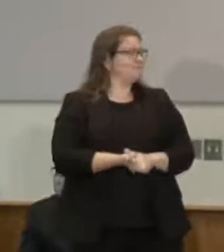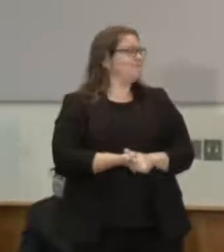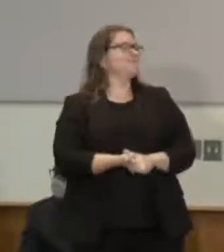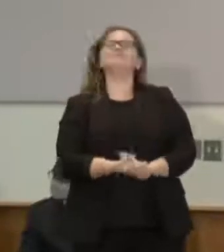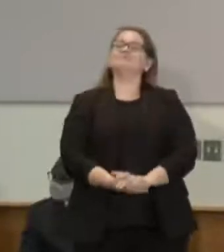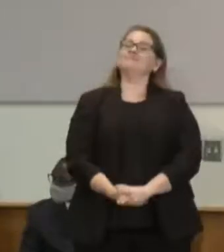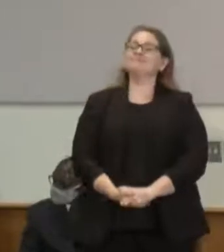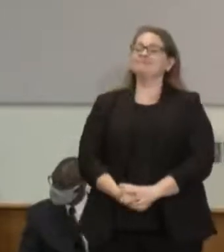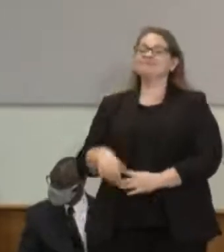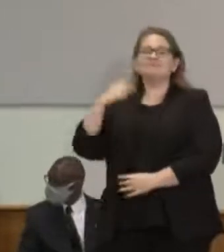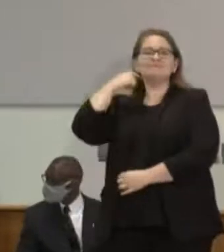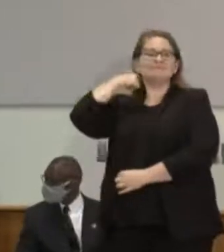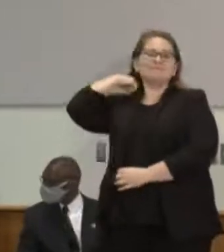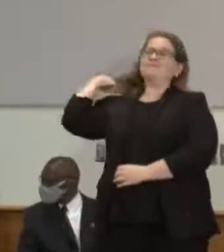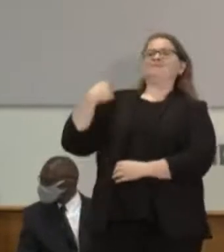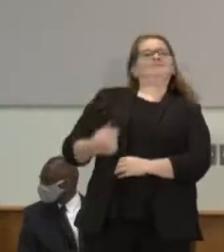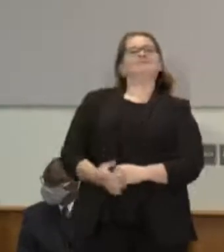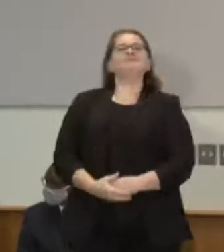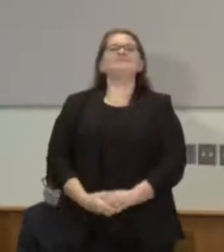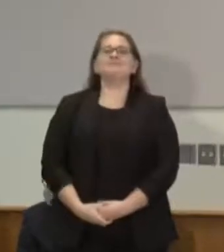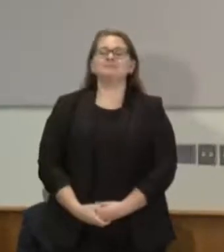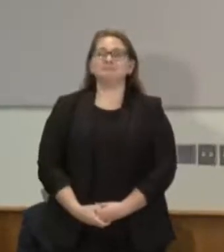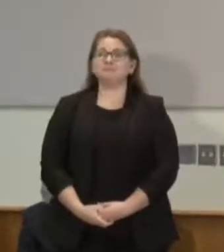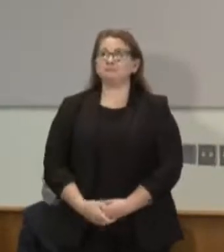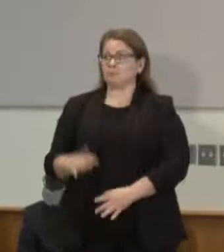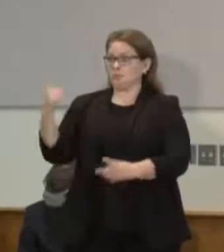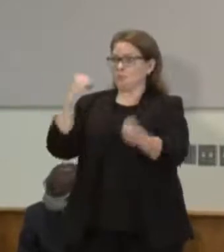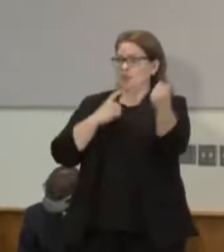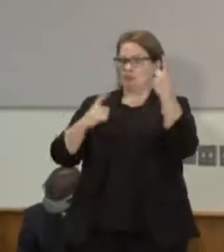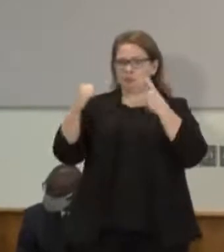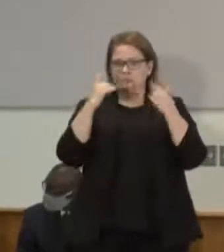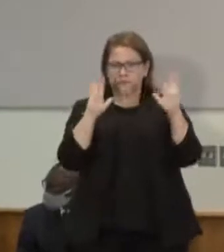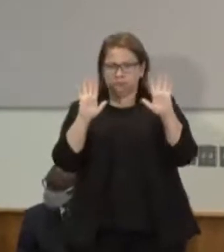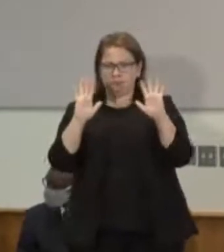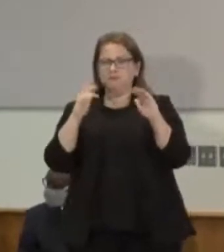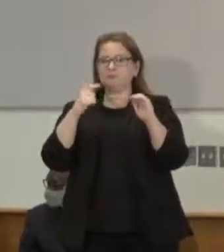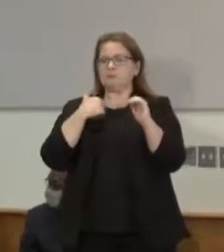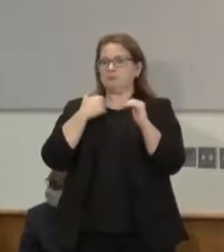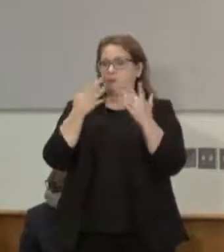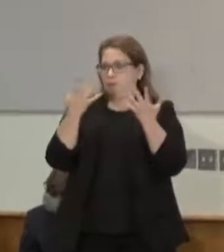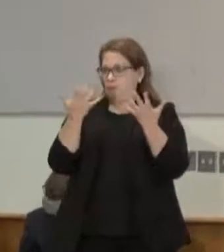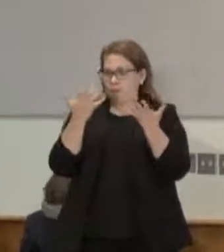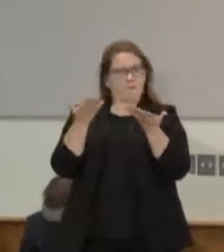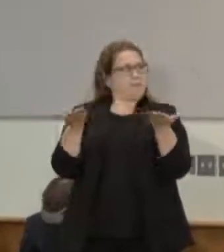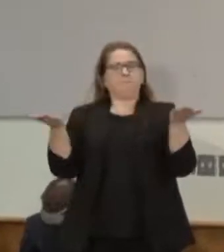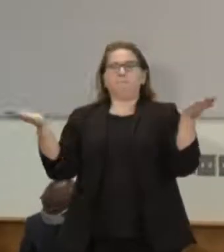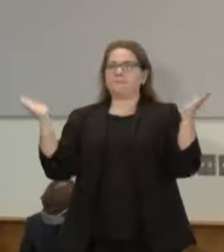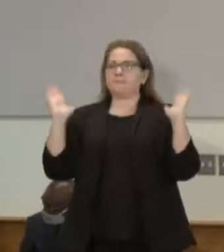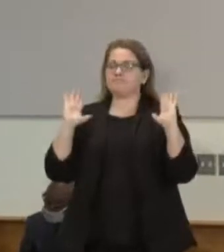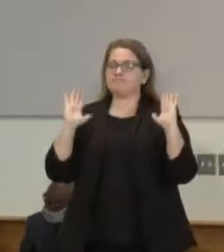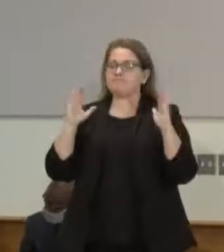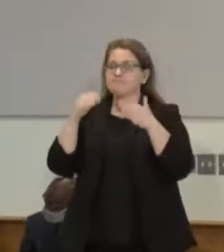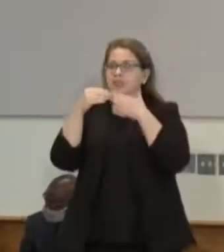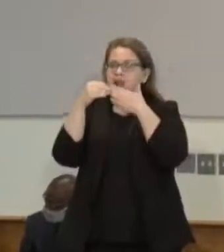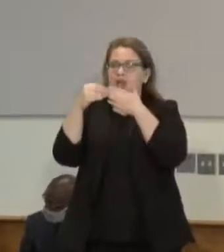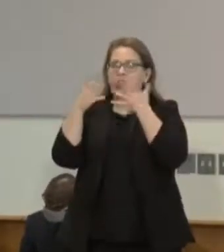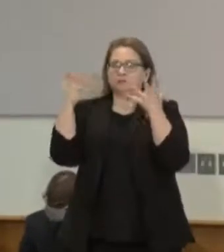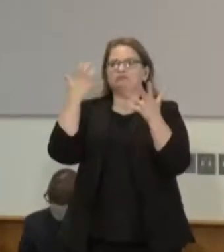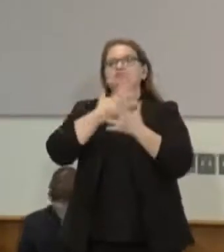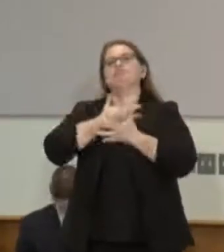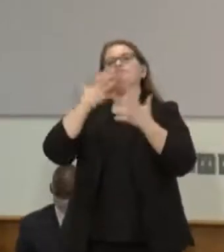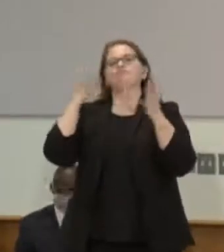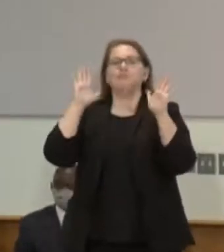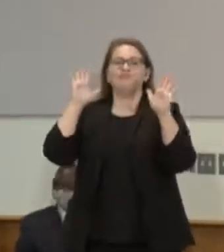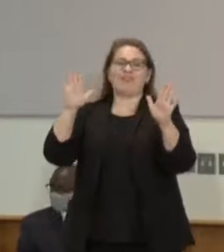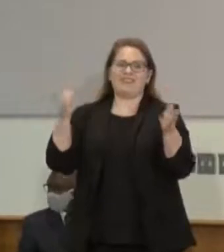Before we take questions, I'd like to say the leadership that's here is phenomenal. Also, personal thank yous here. Many of the people